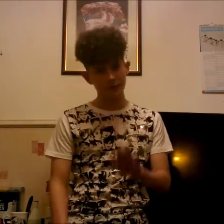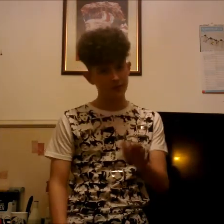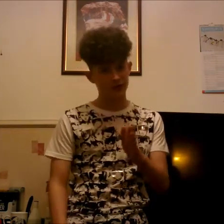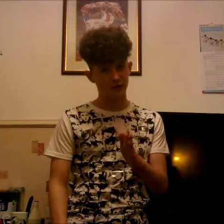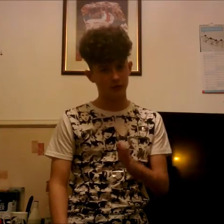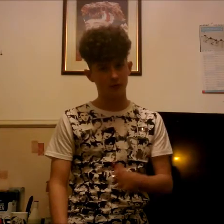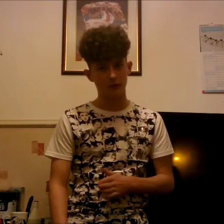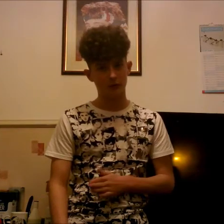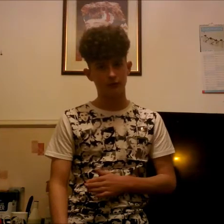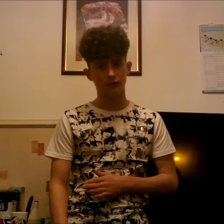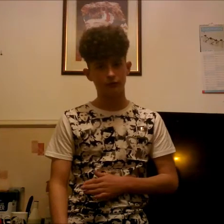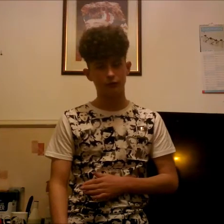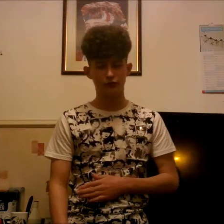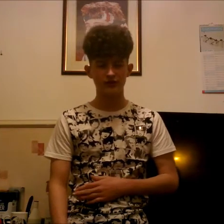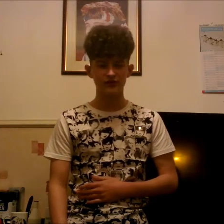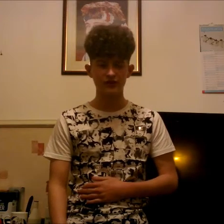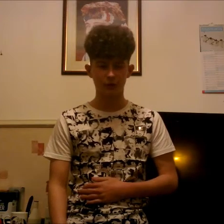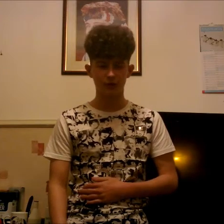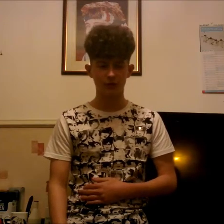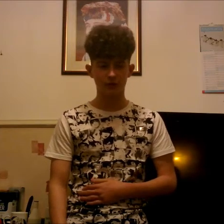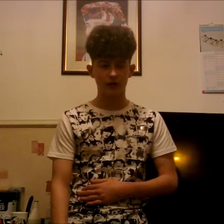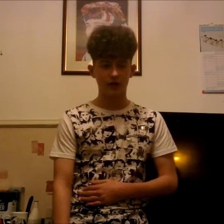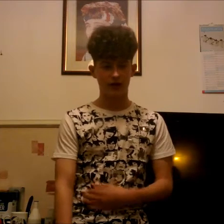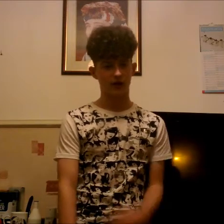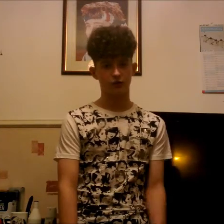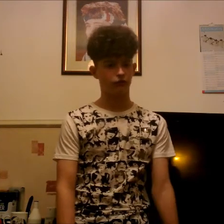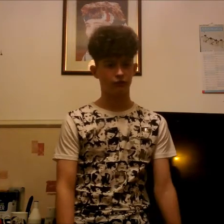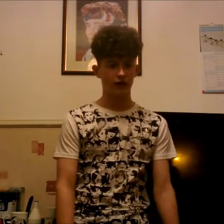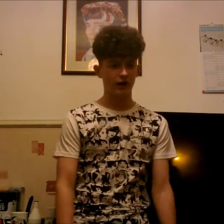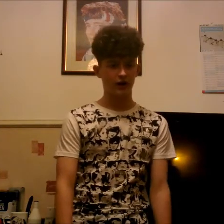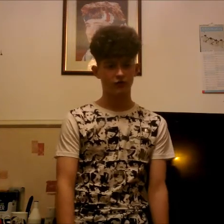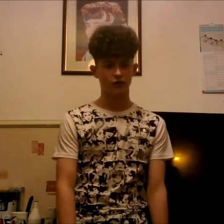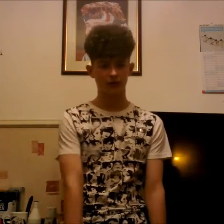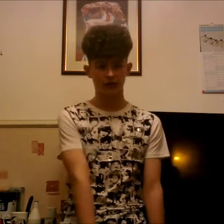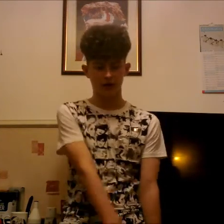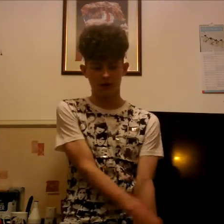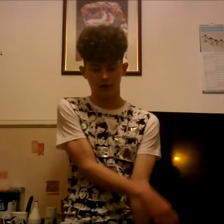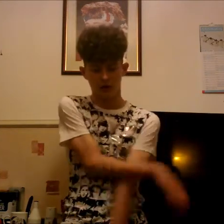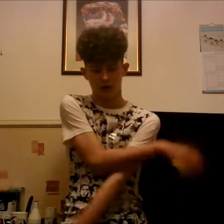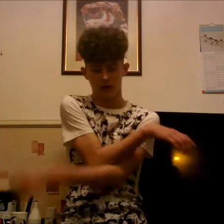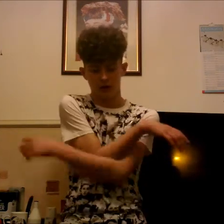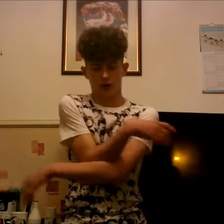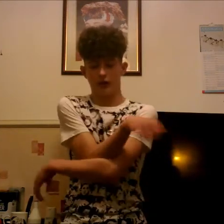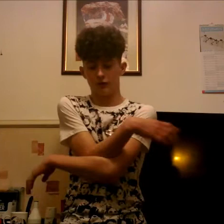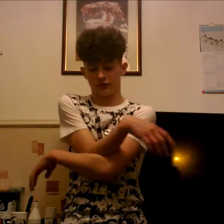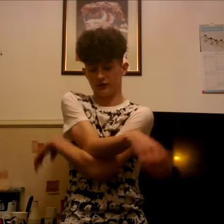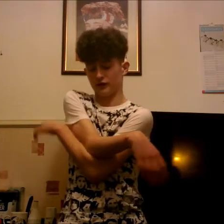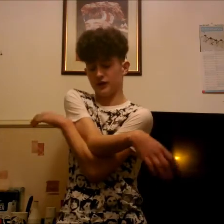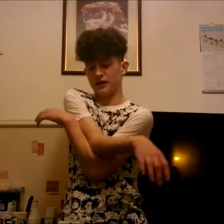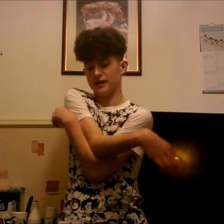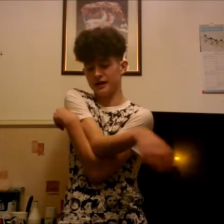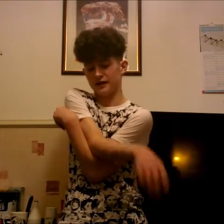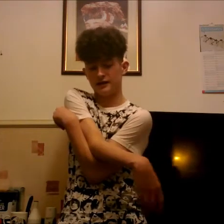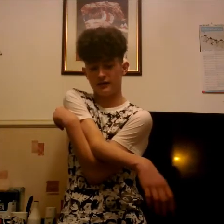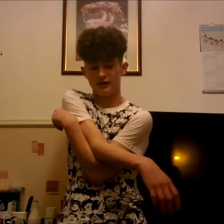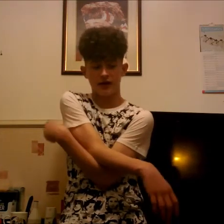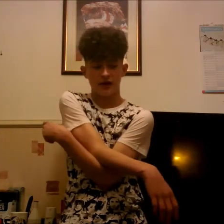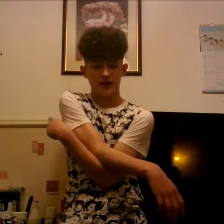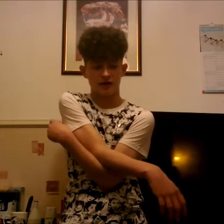putting my jacket on and my mum went lois let's see your arm right now and now i showed her that it was like that hanging and then